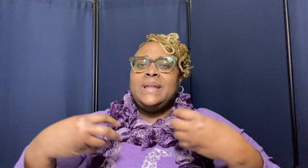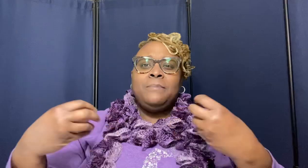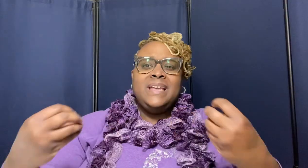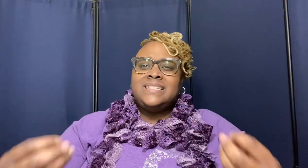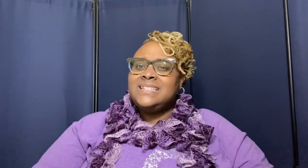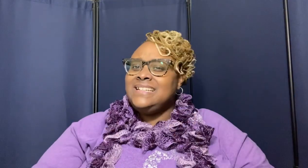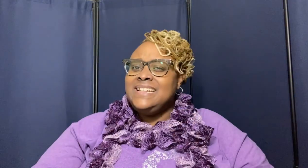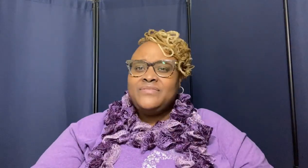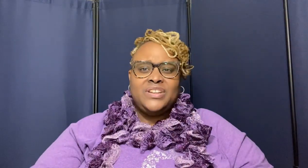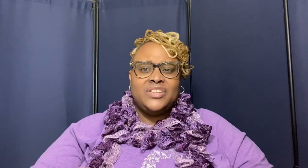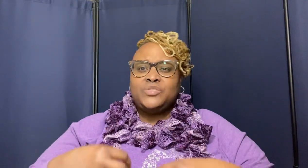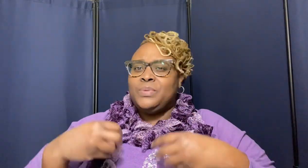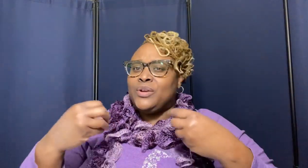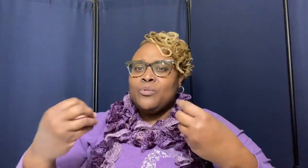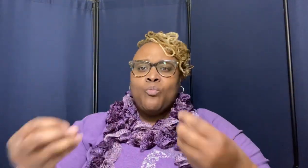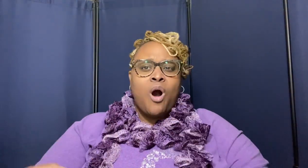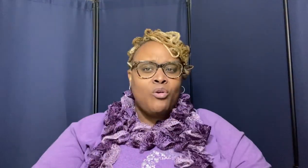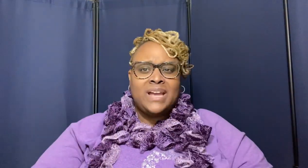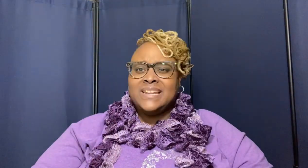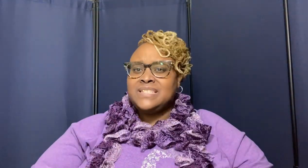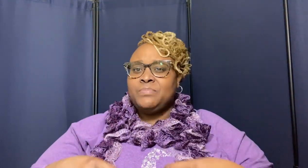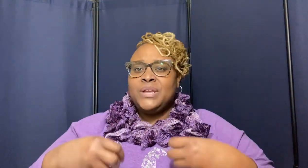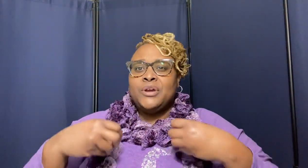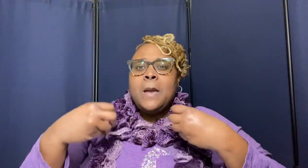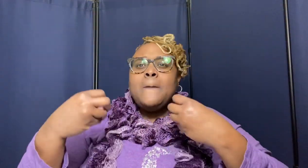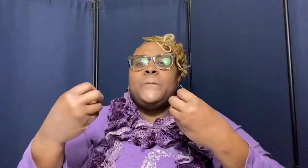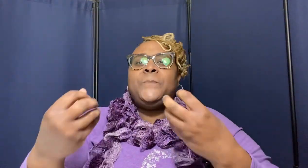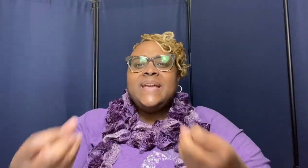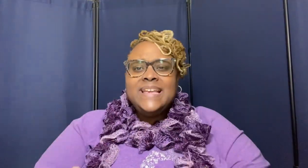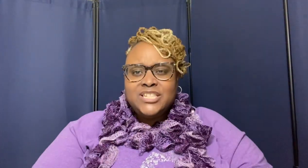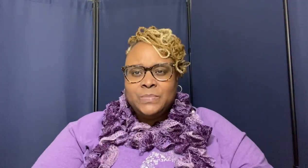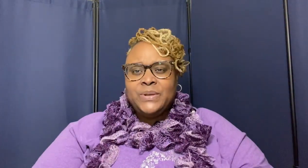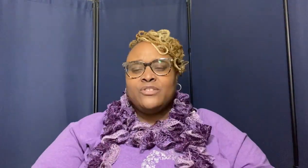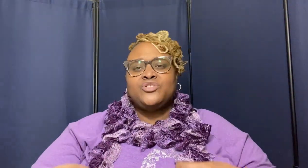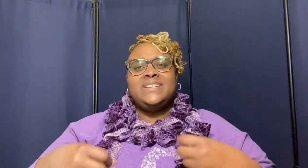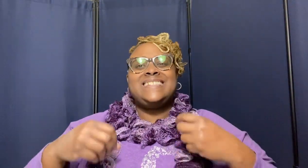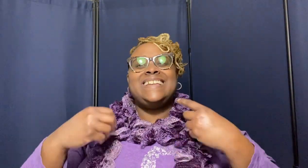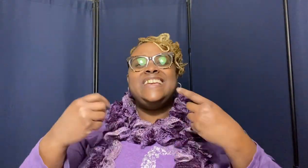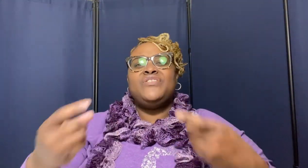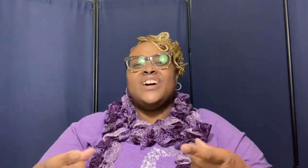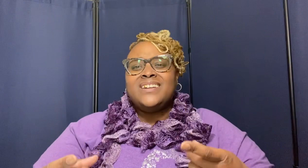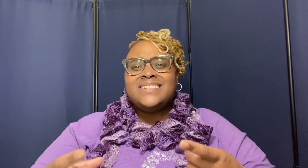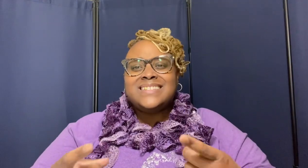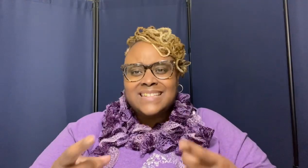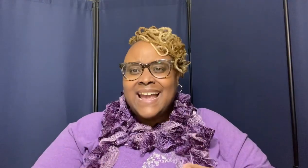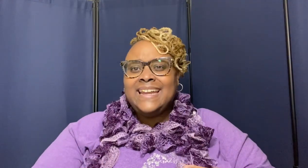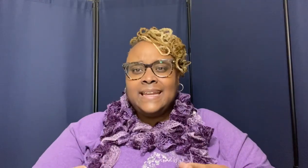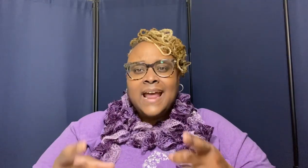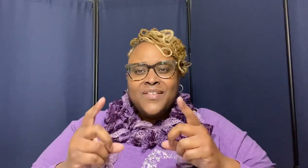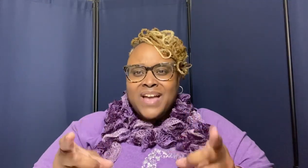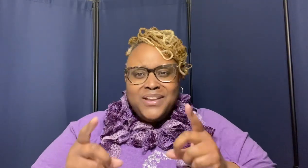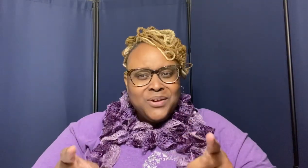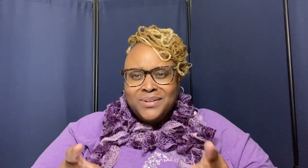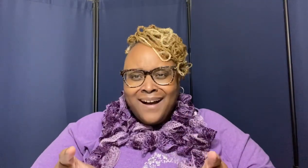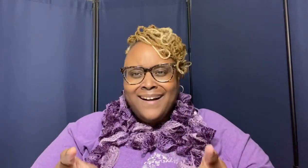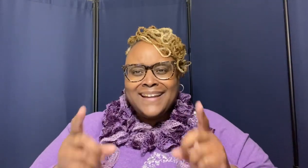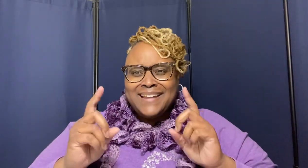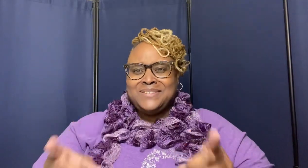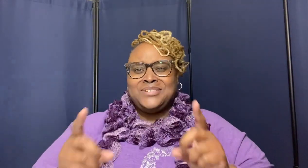it means to live in the spirit walk in the spirit be spiritual listen even understanding that your god is a